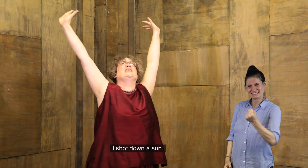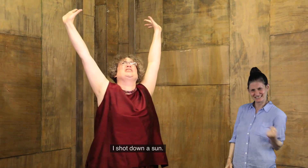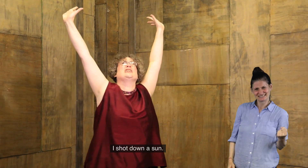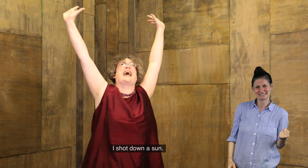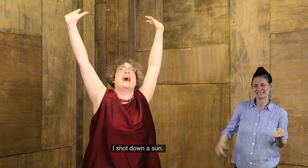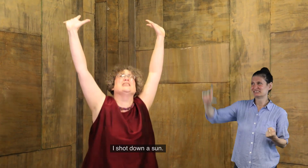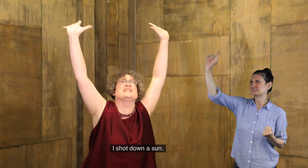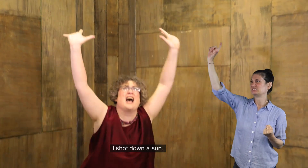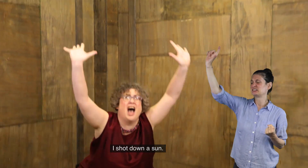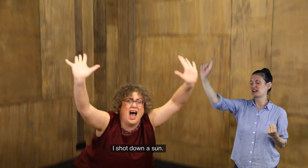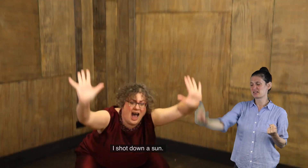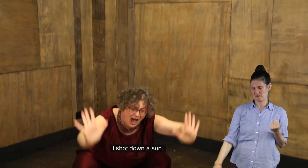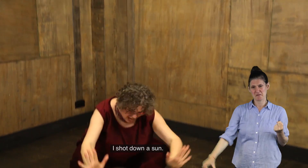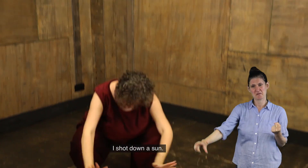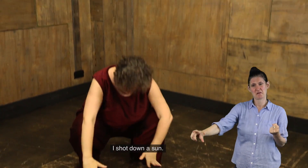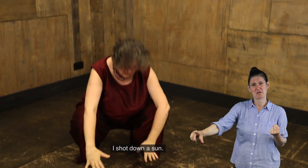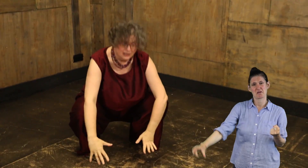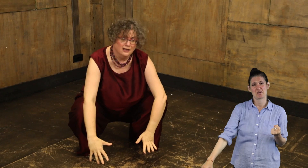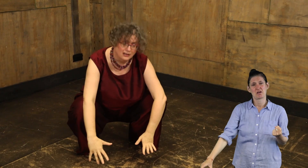I shot down a sun.